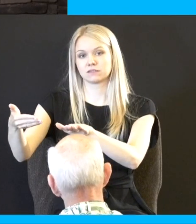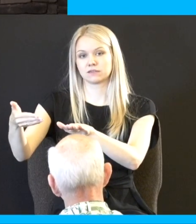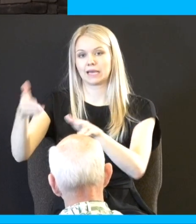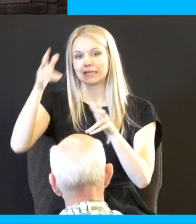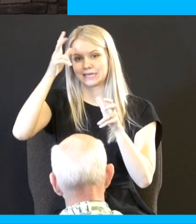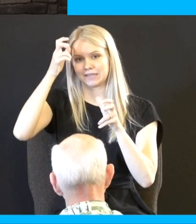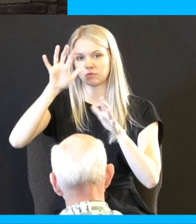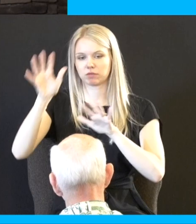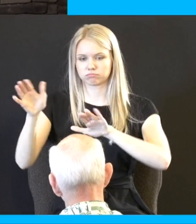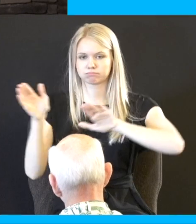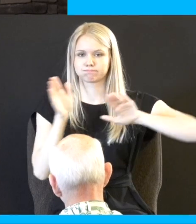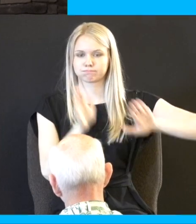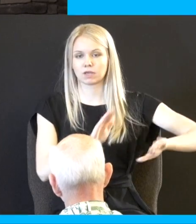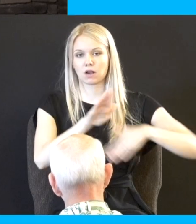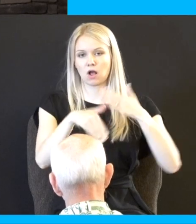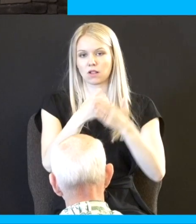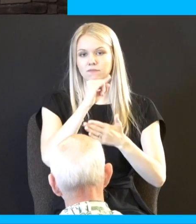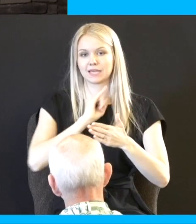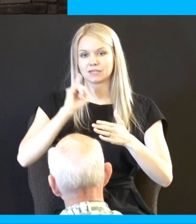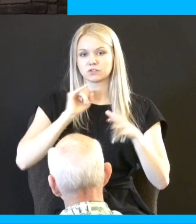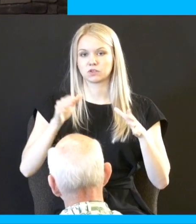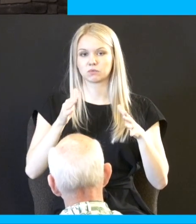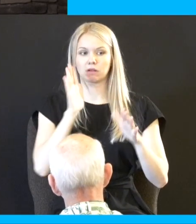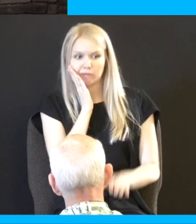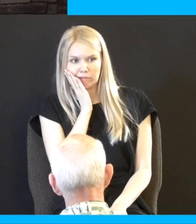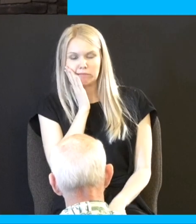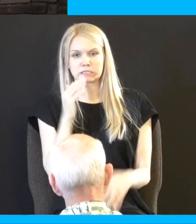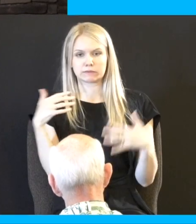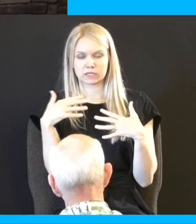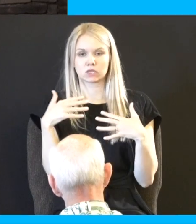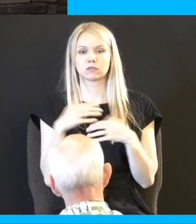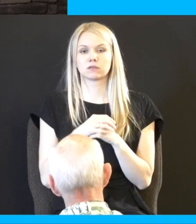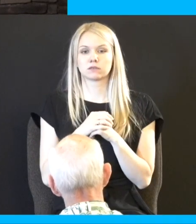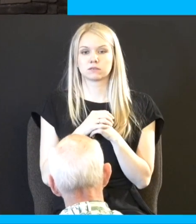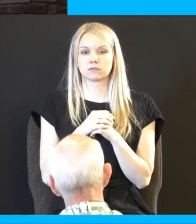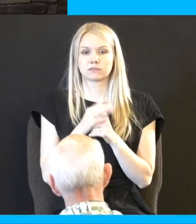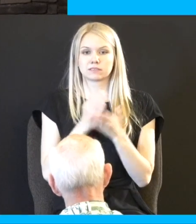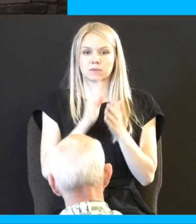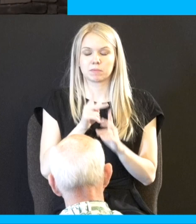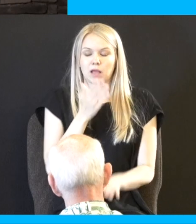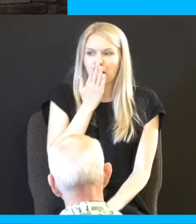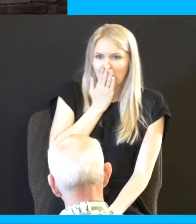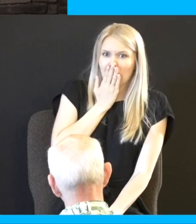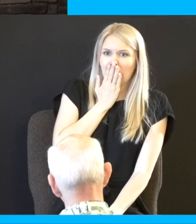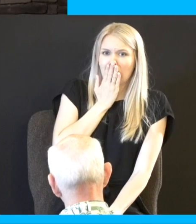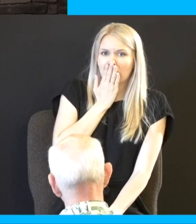you and all Israel shall hear and fear now you see this and some people are like but I have to tell you